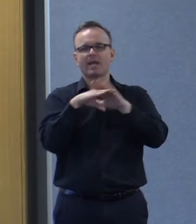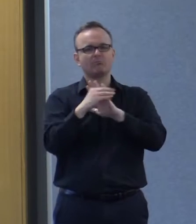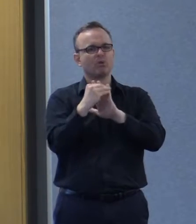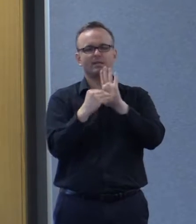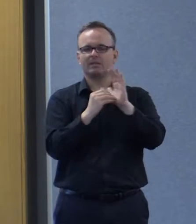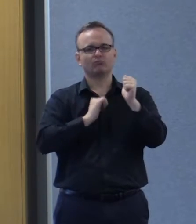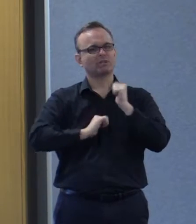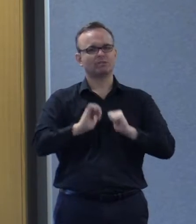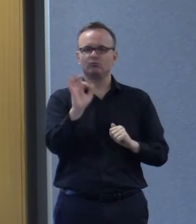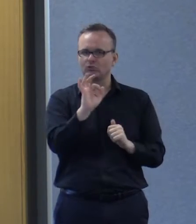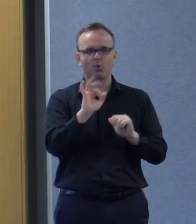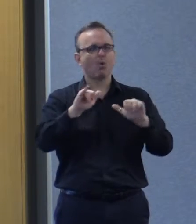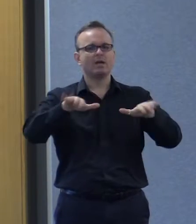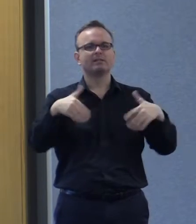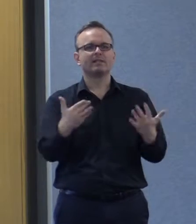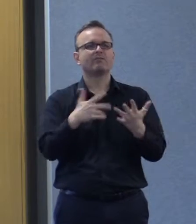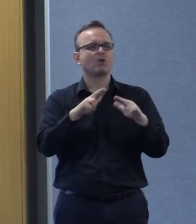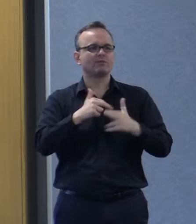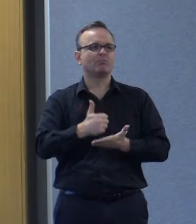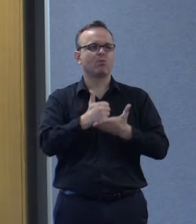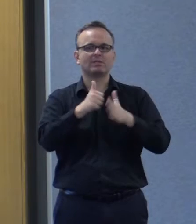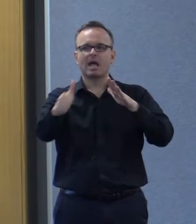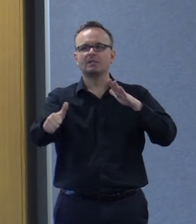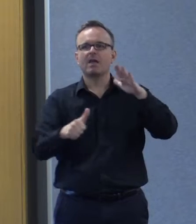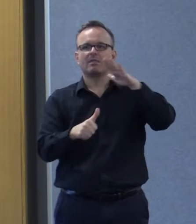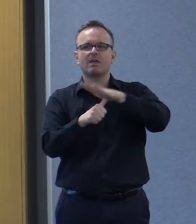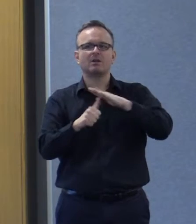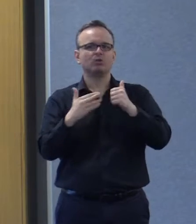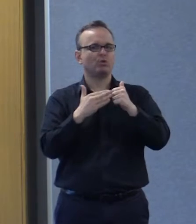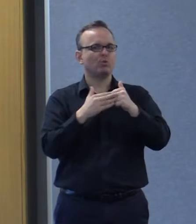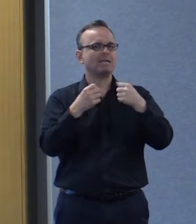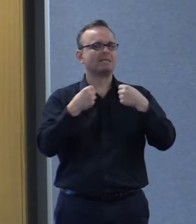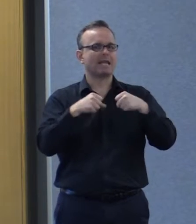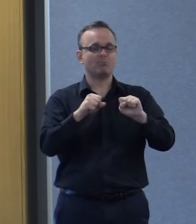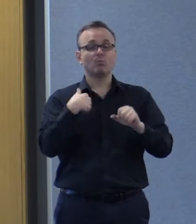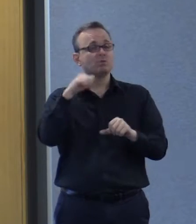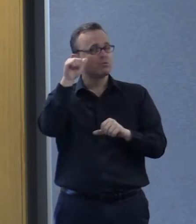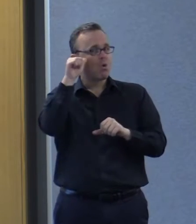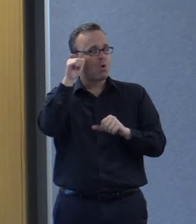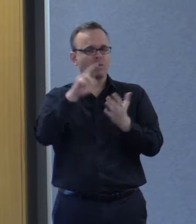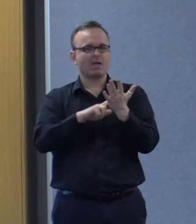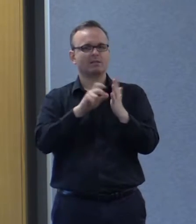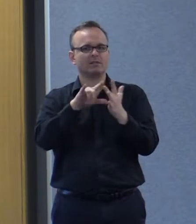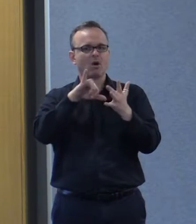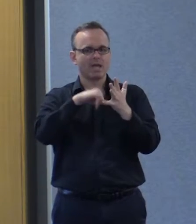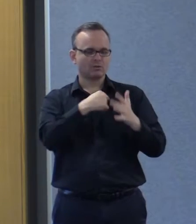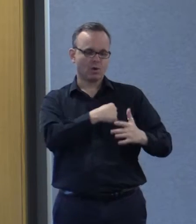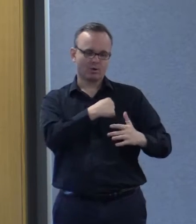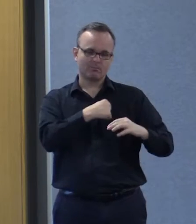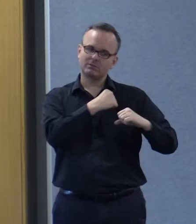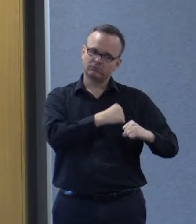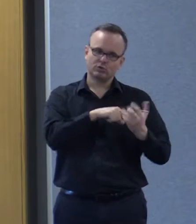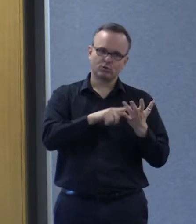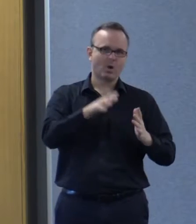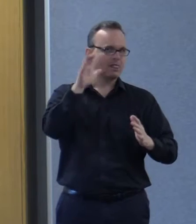practices and in the delivery of supports under this new scheme. We know that the NDIS is committed to a listen, learn